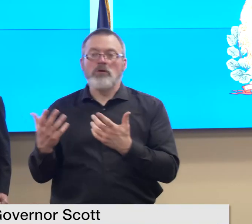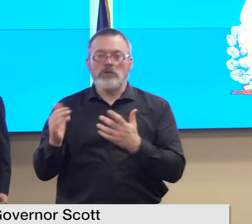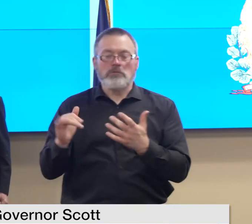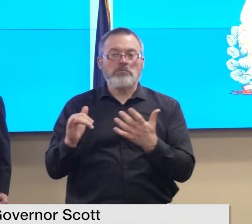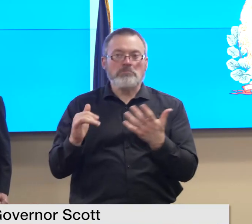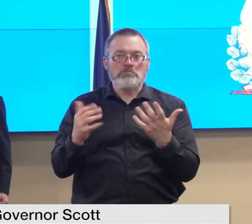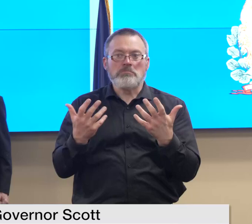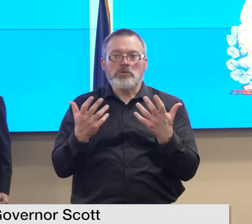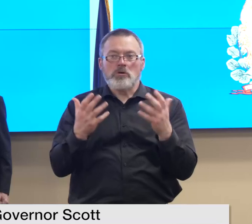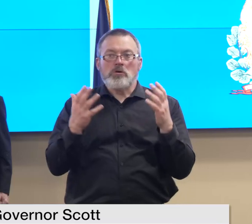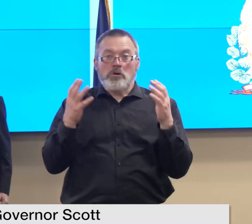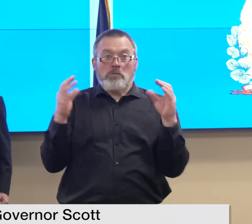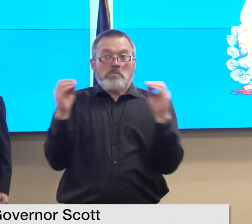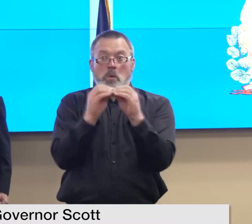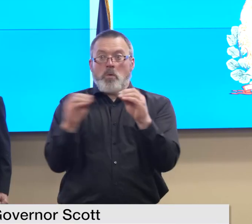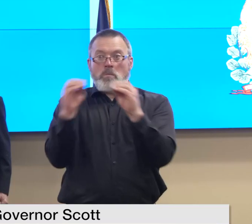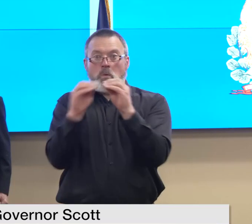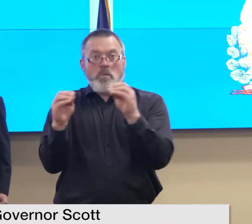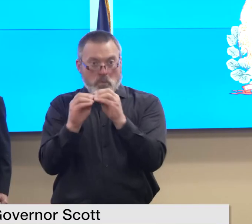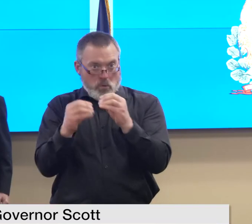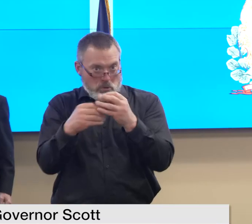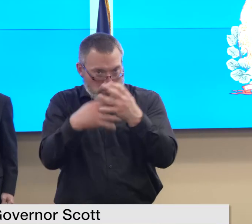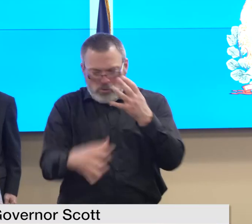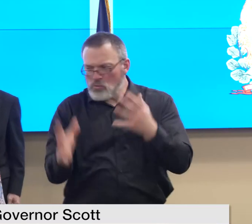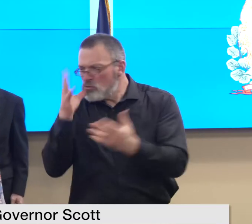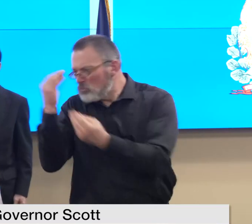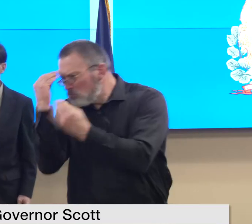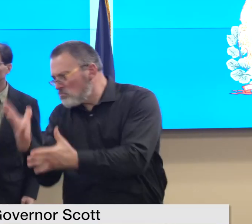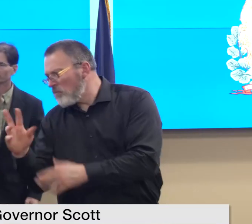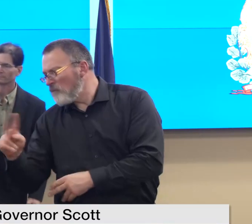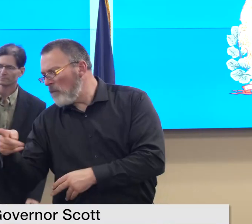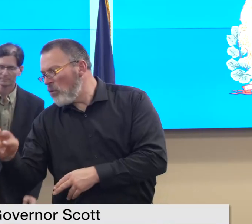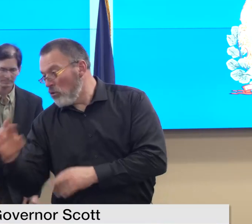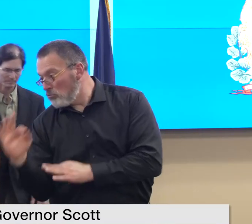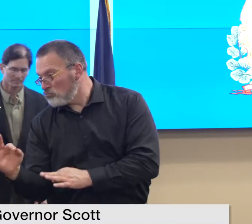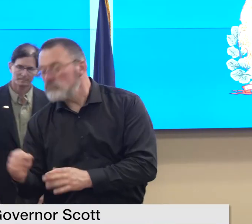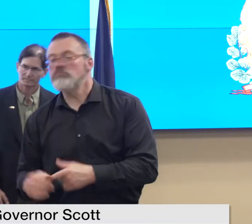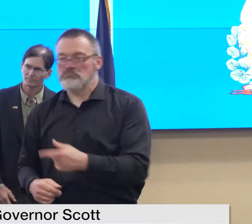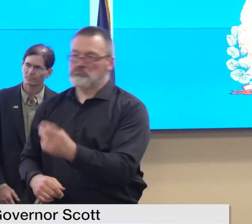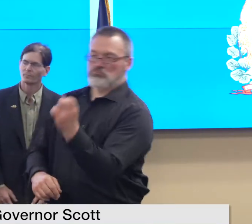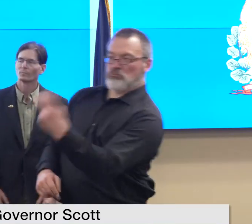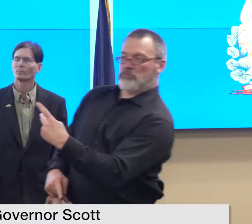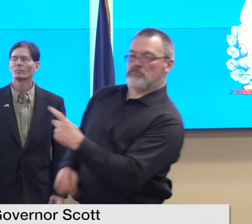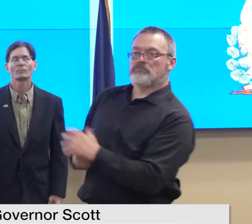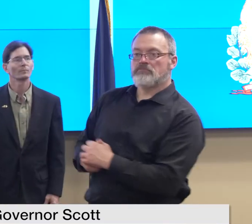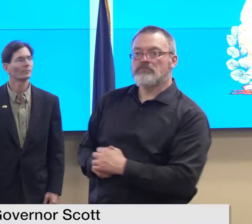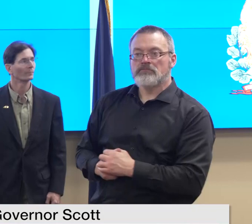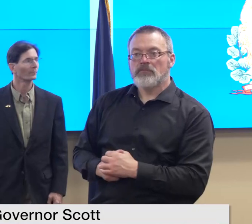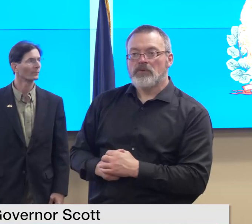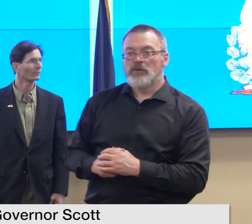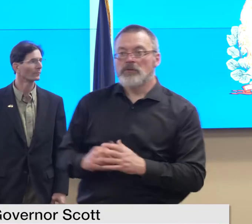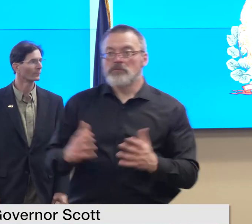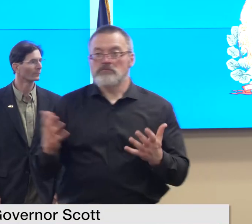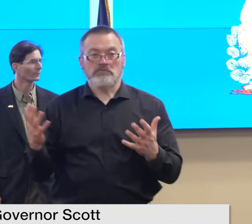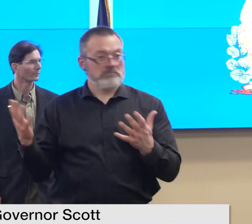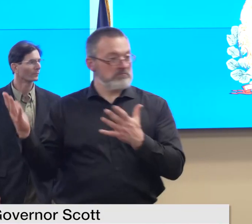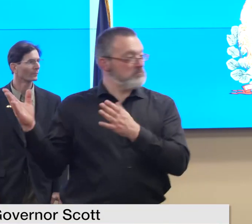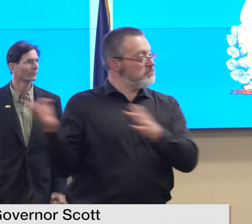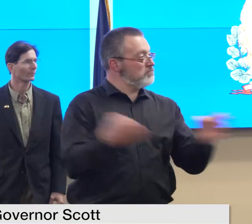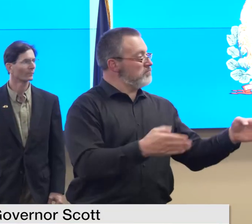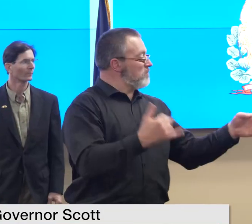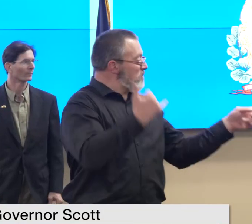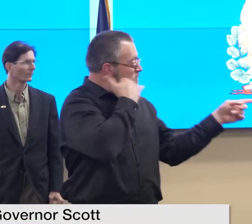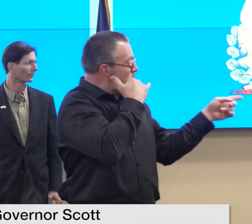specifically documented at this point thank you all right we'll go to the phones i have barber